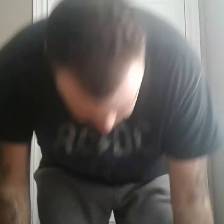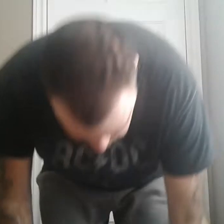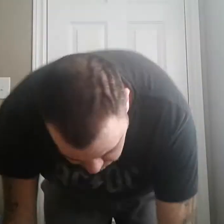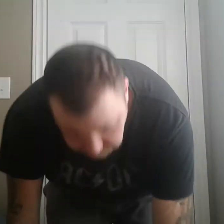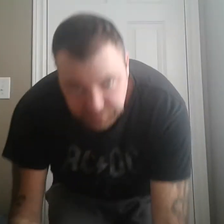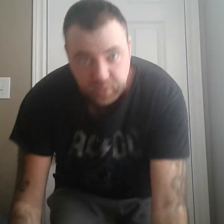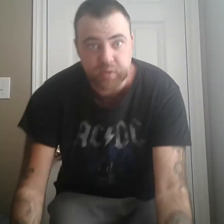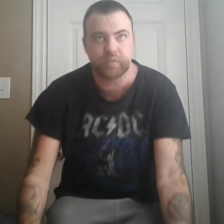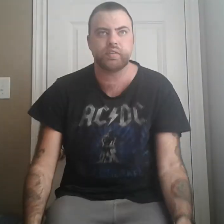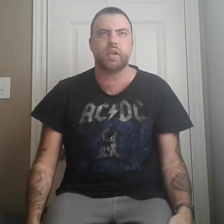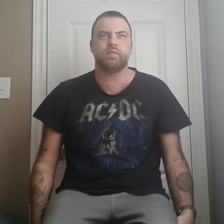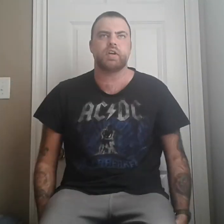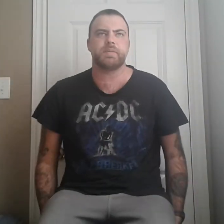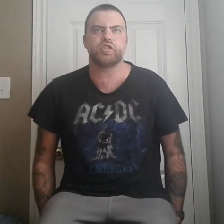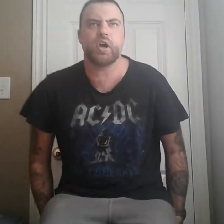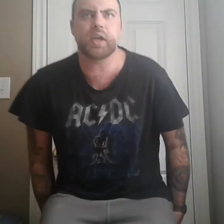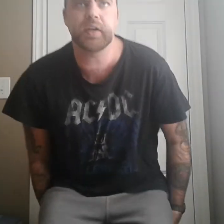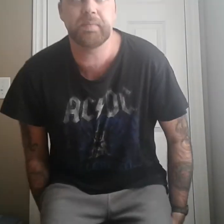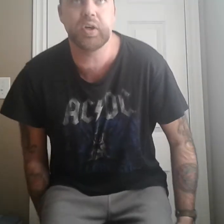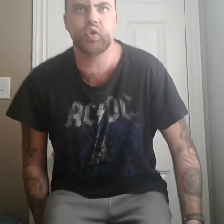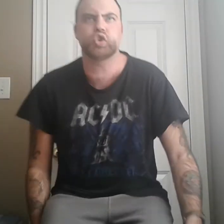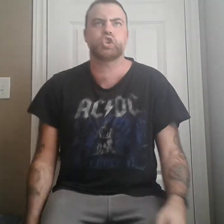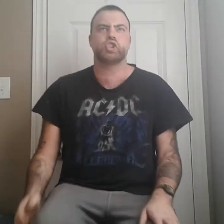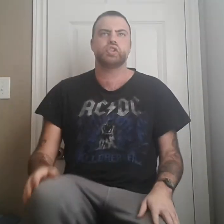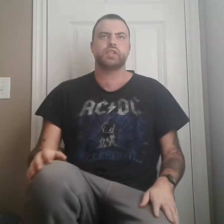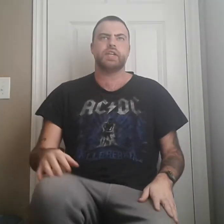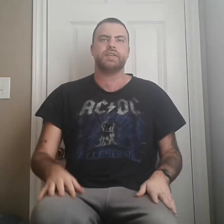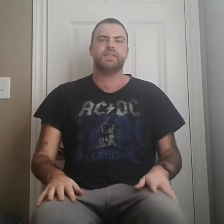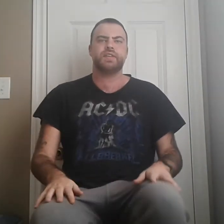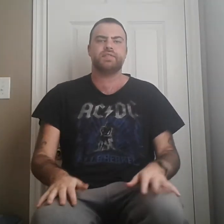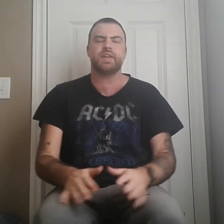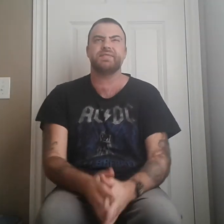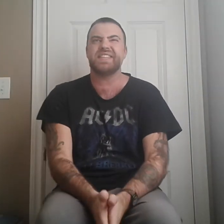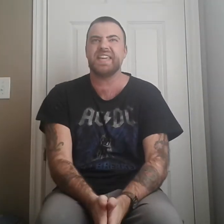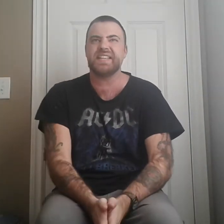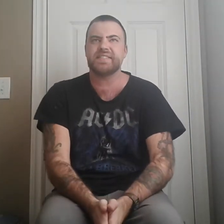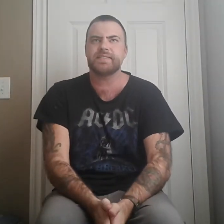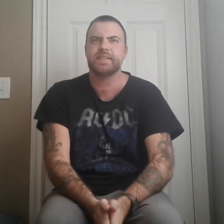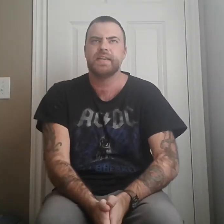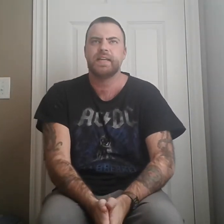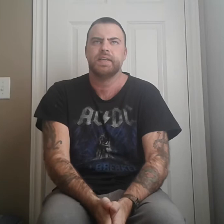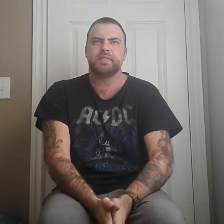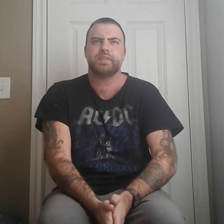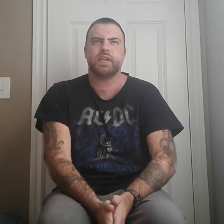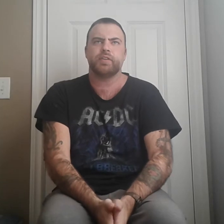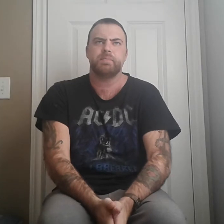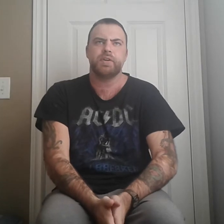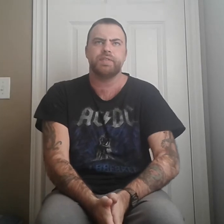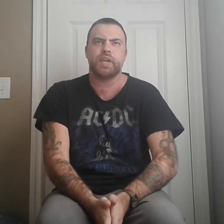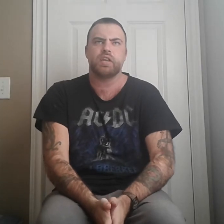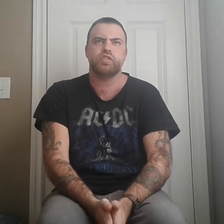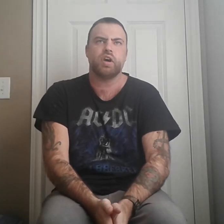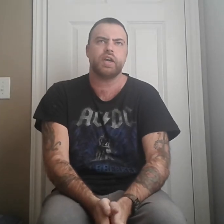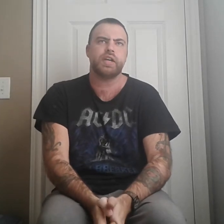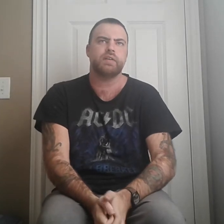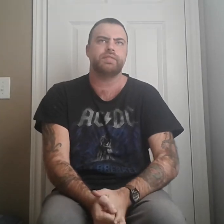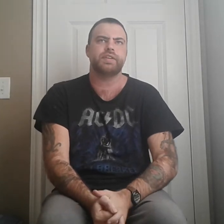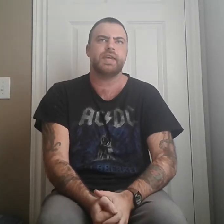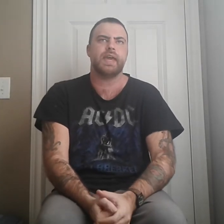Hey there, so today I'm going to be talking about the 1978 scary movie, Dawn of the Dead.